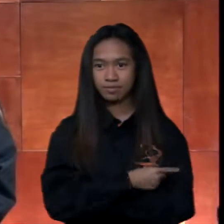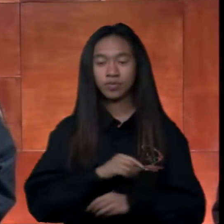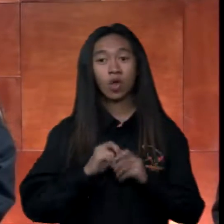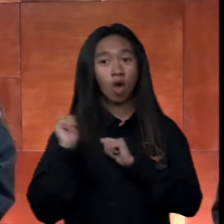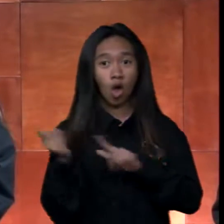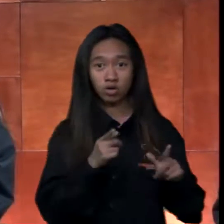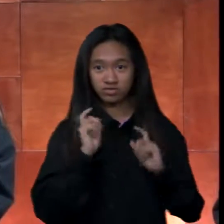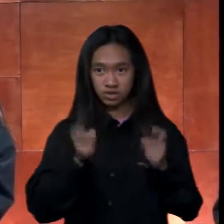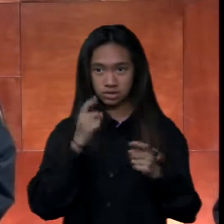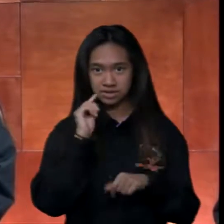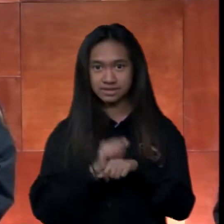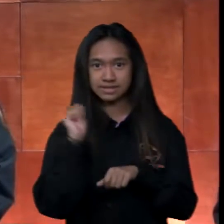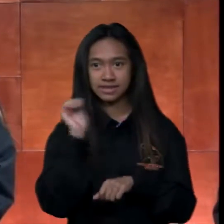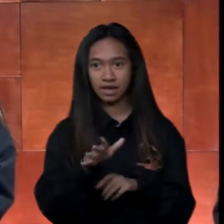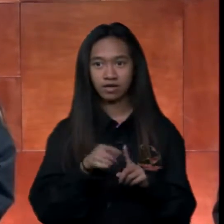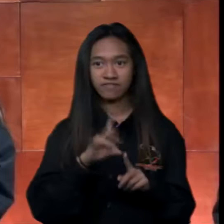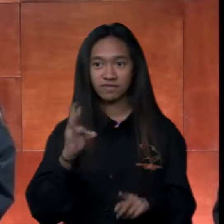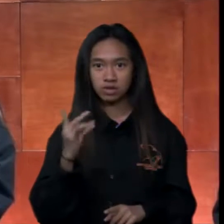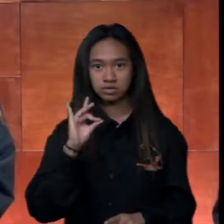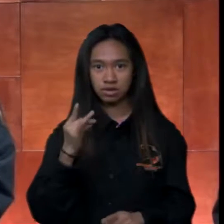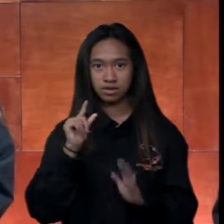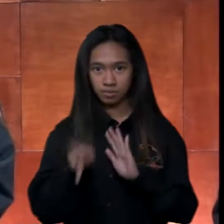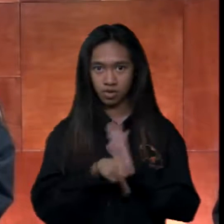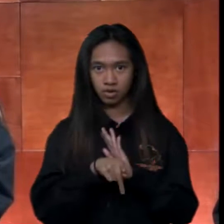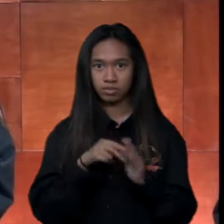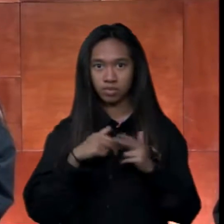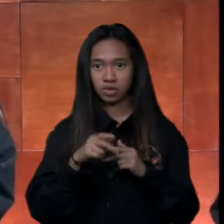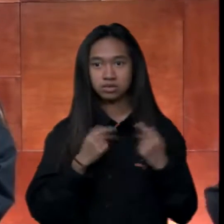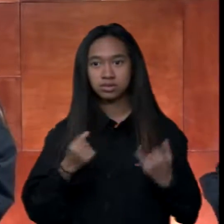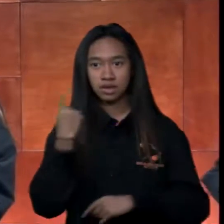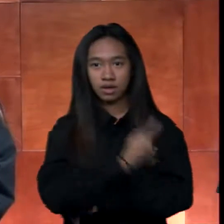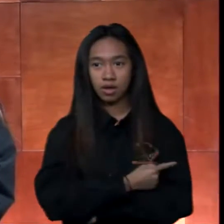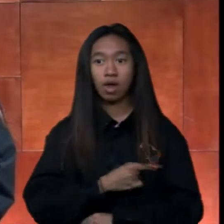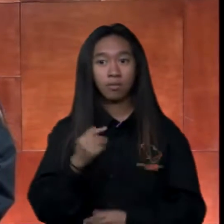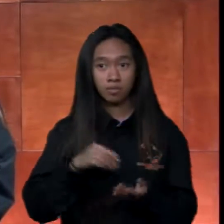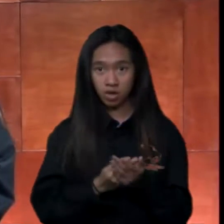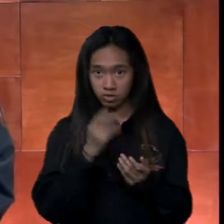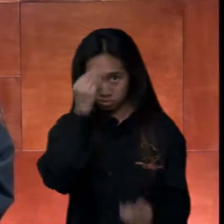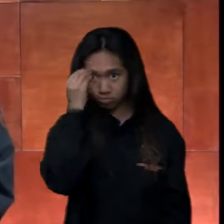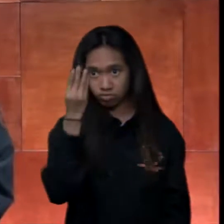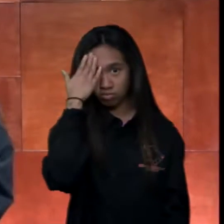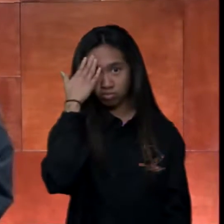delivered during 7th or 8th period on Valentine's Day. So make sure you have that info.